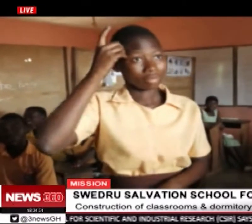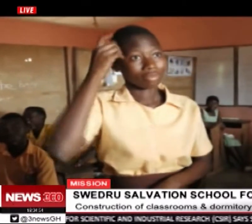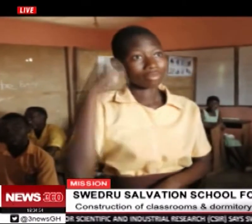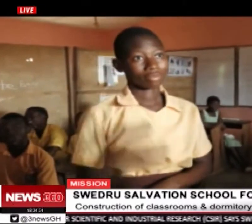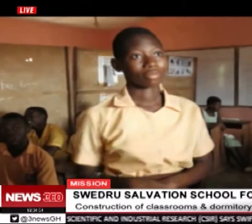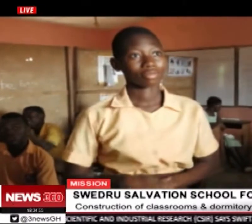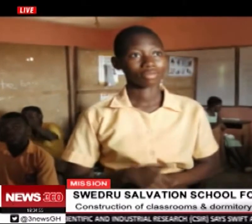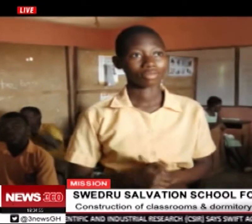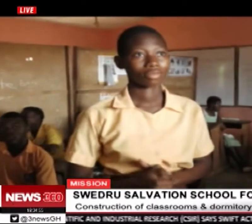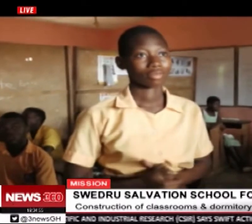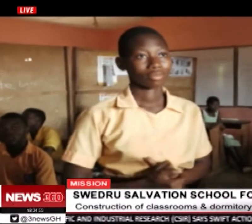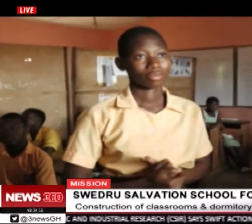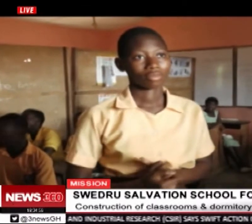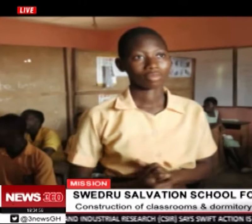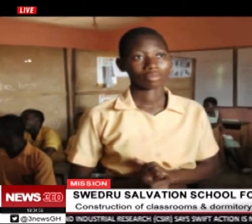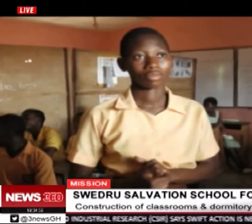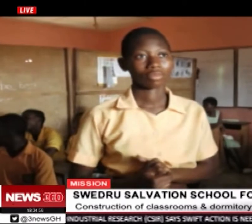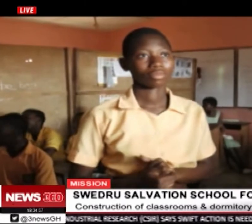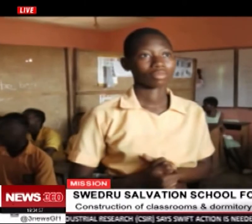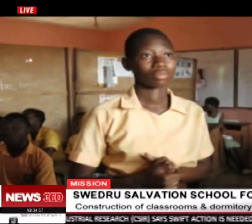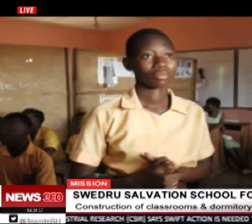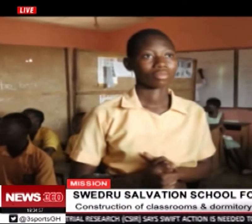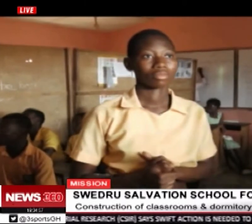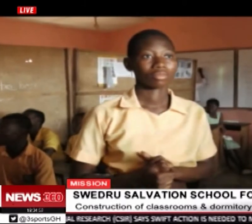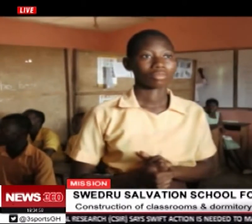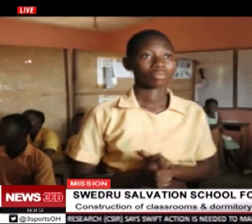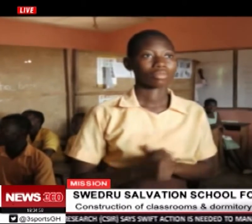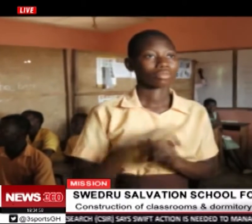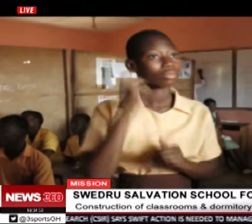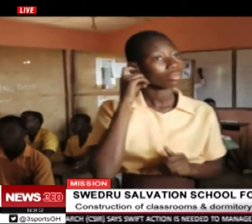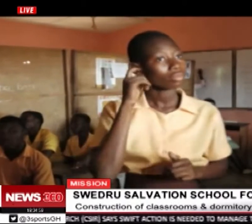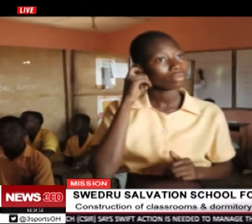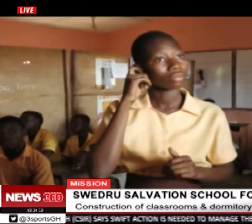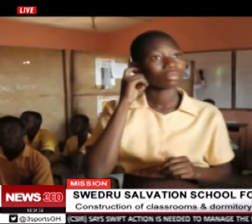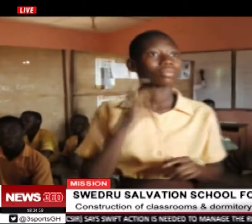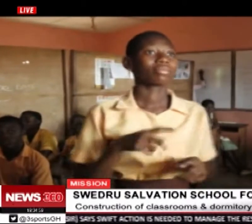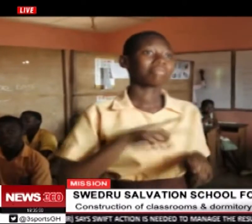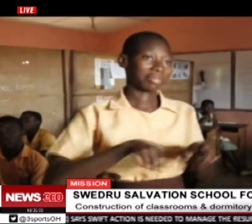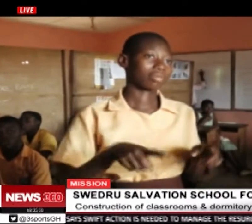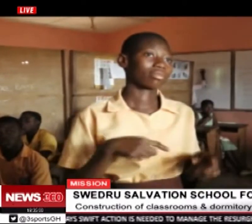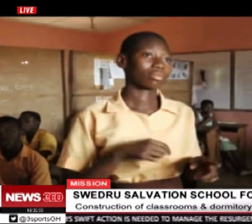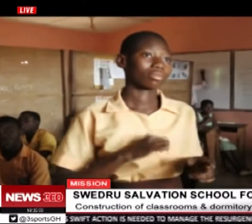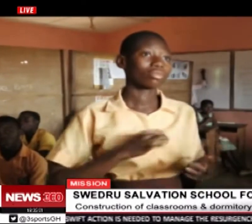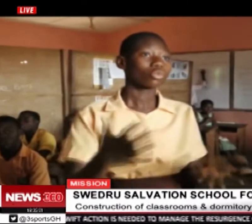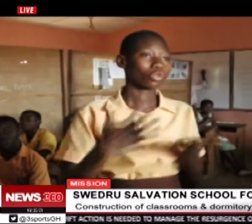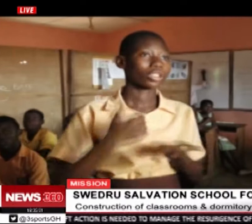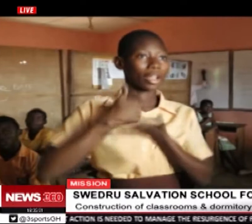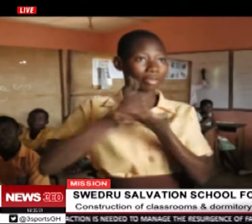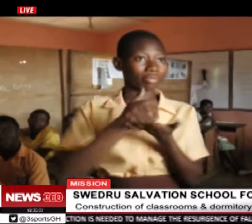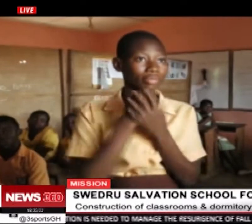and they all they need a dormitory so that they will be staying here so that they will come to school they will go to classes